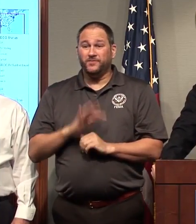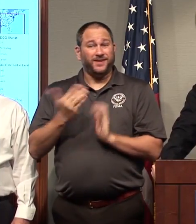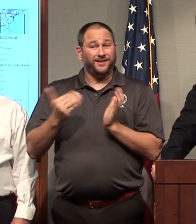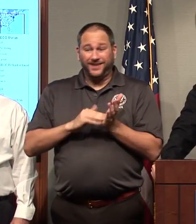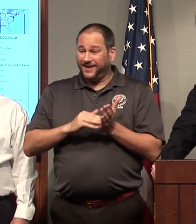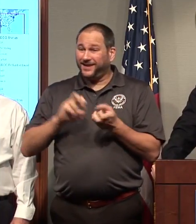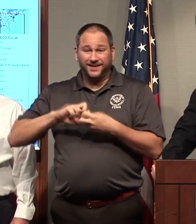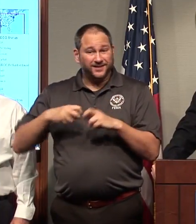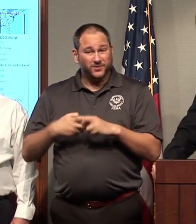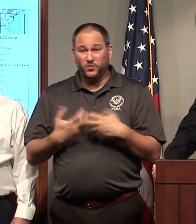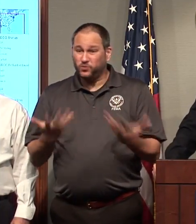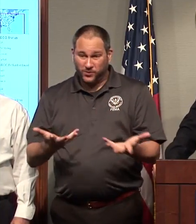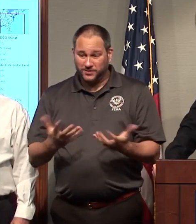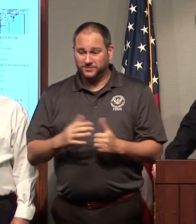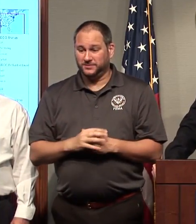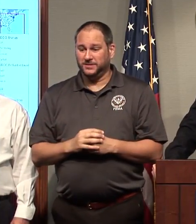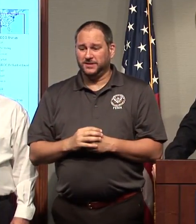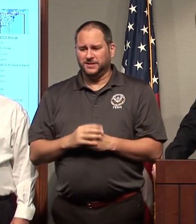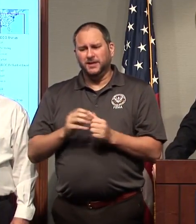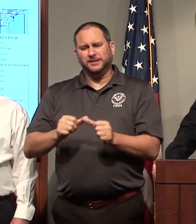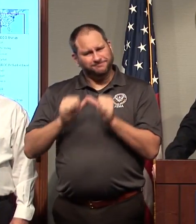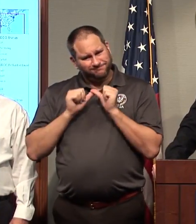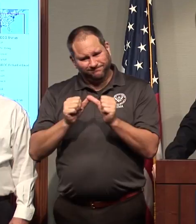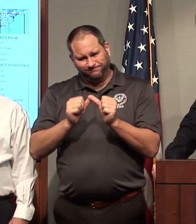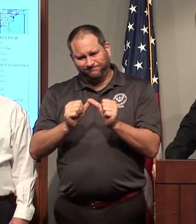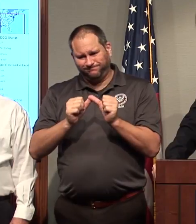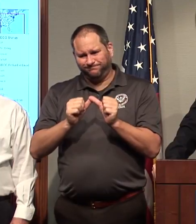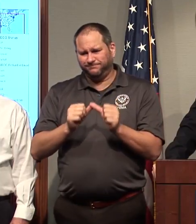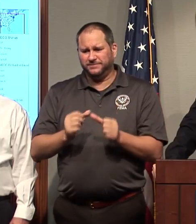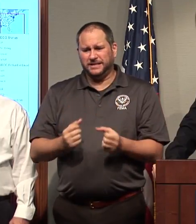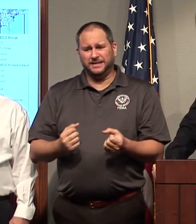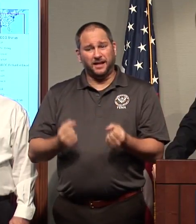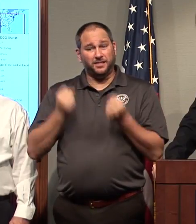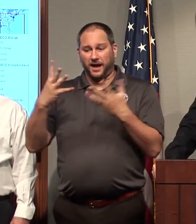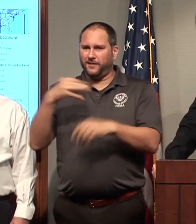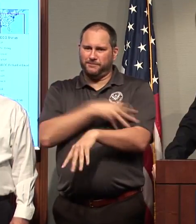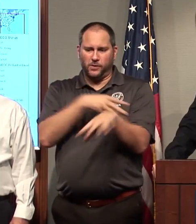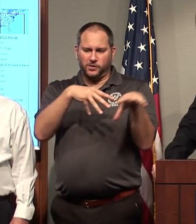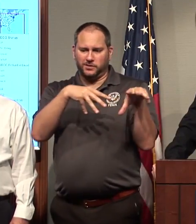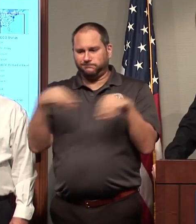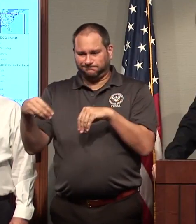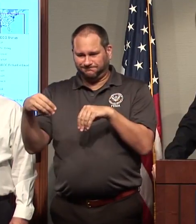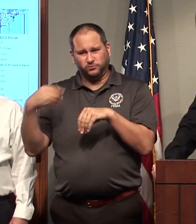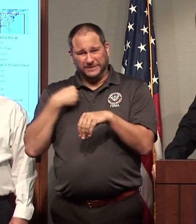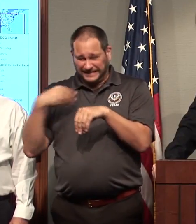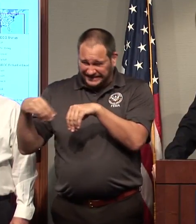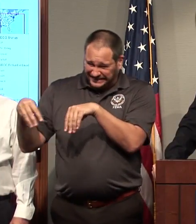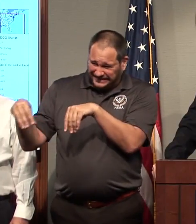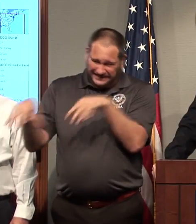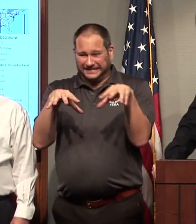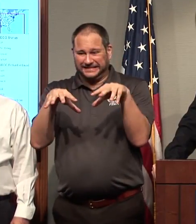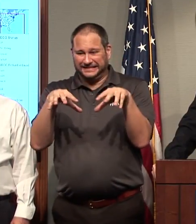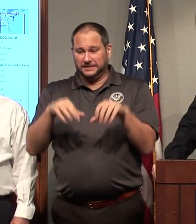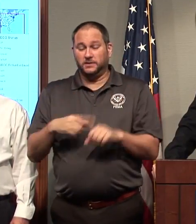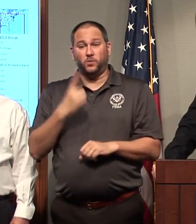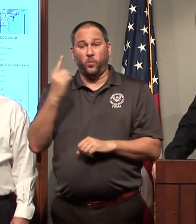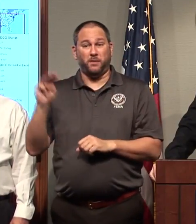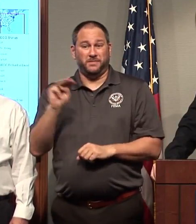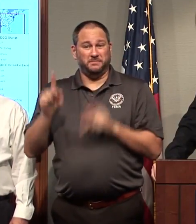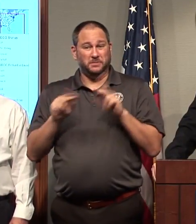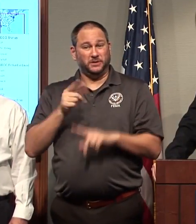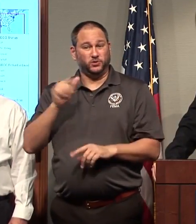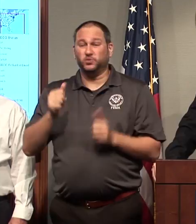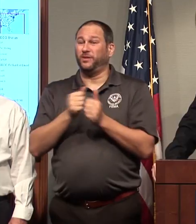passing through. There's large, large-scale power outages in almost a million people in Georgia without power today as well. But